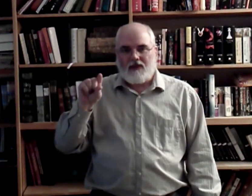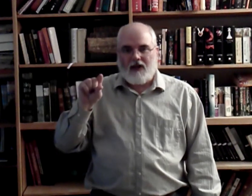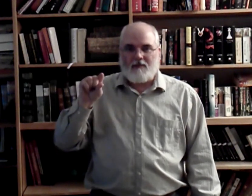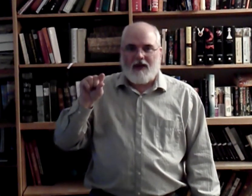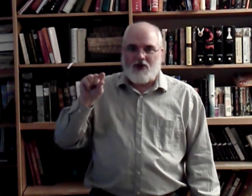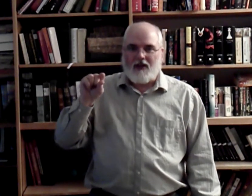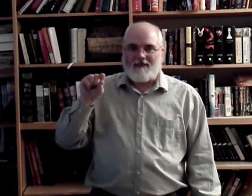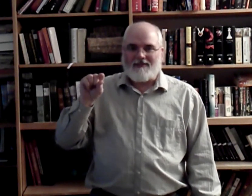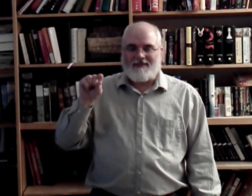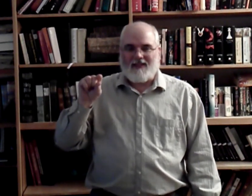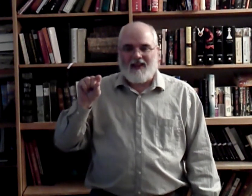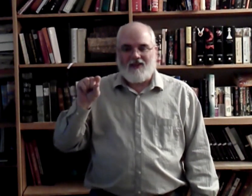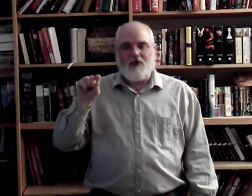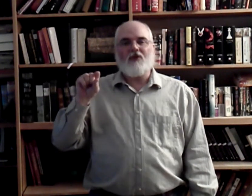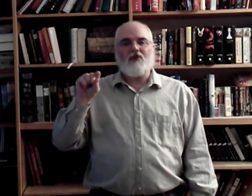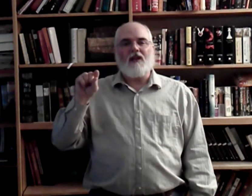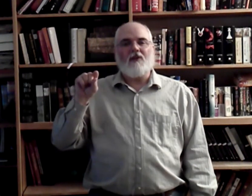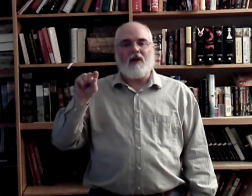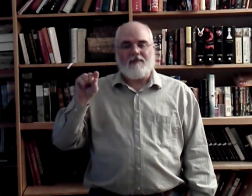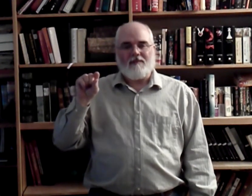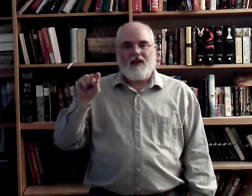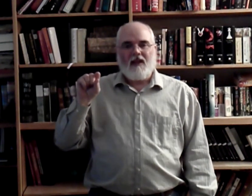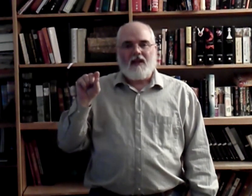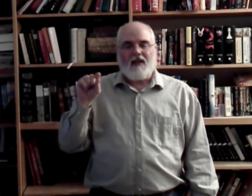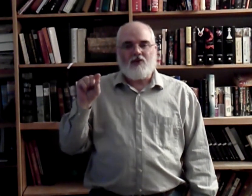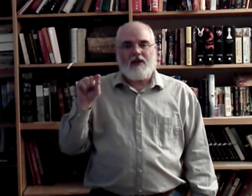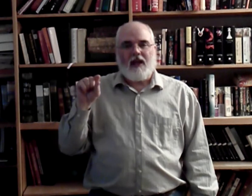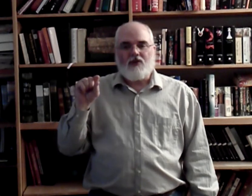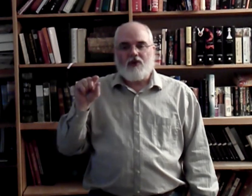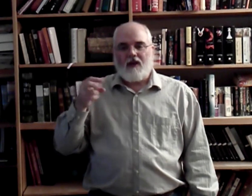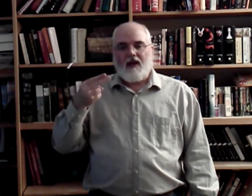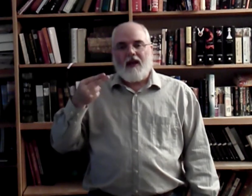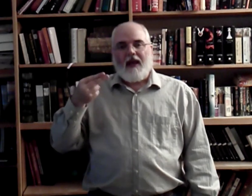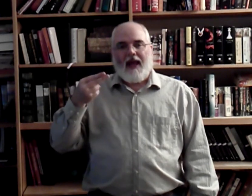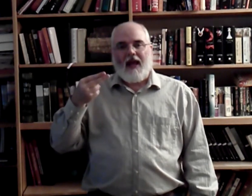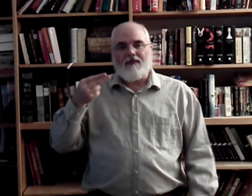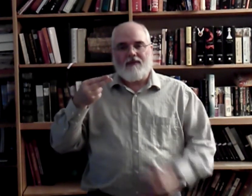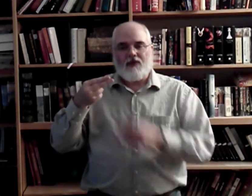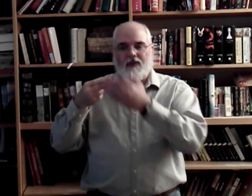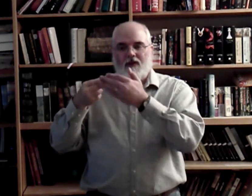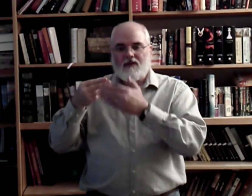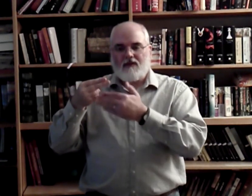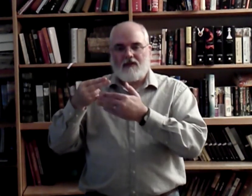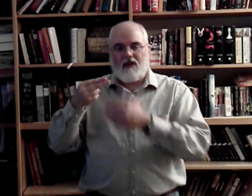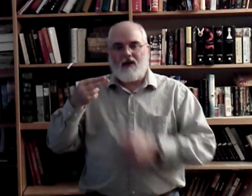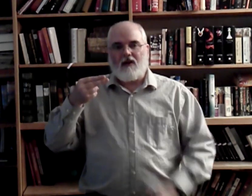There's my G. Okay? You can do G either way. If G, H. Half of your fingers are